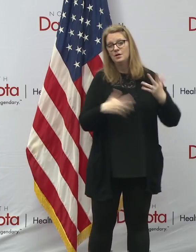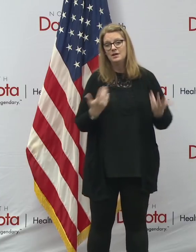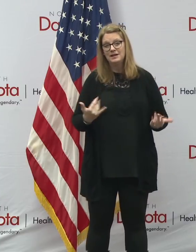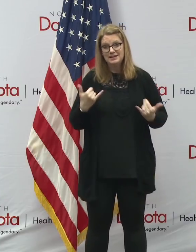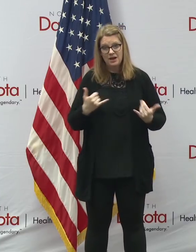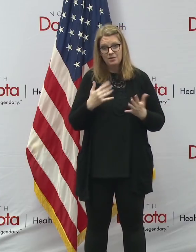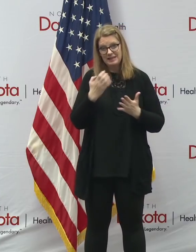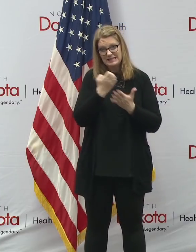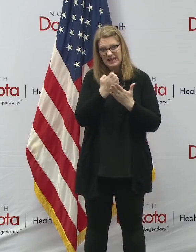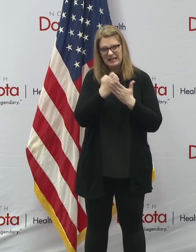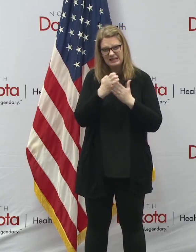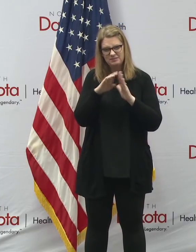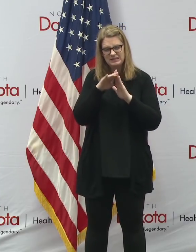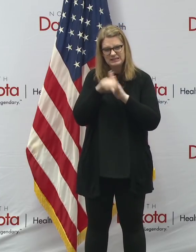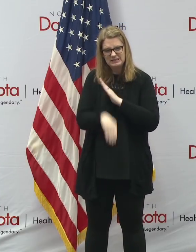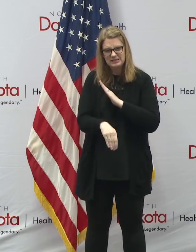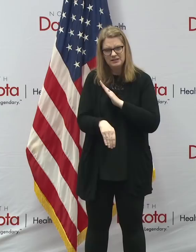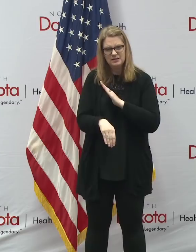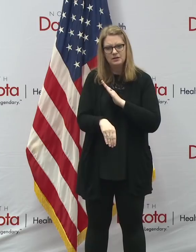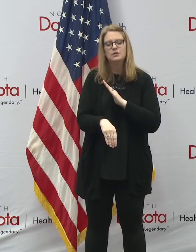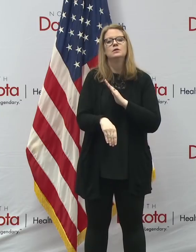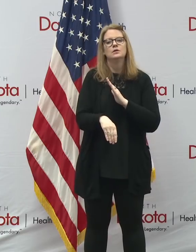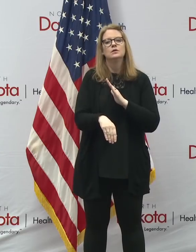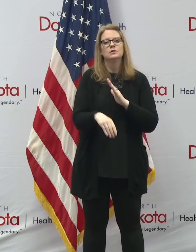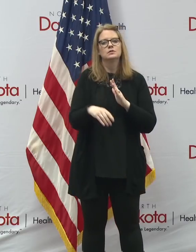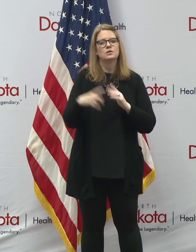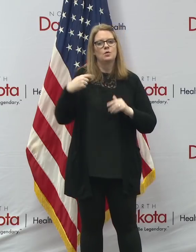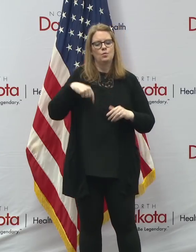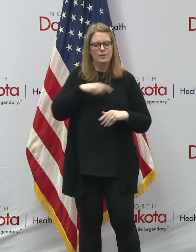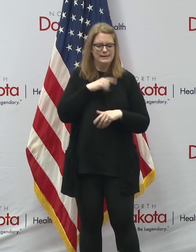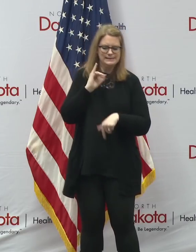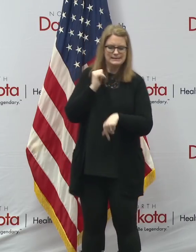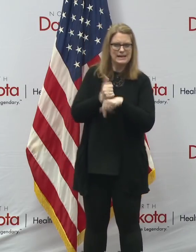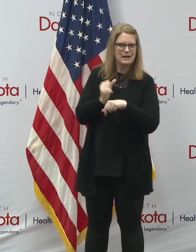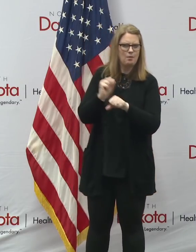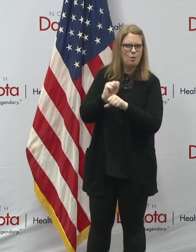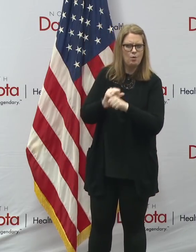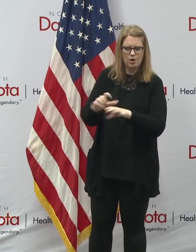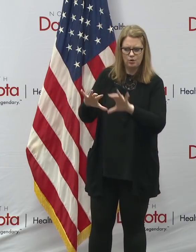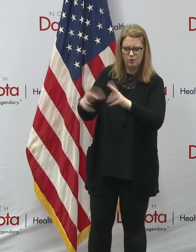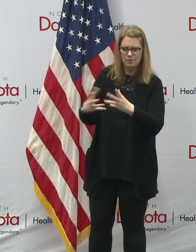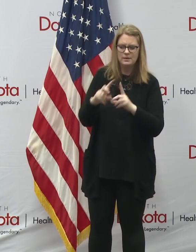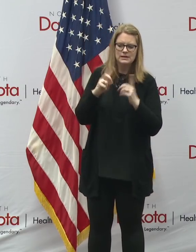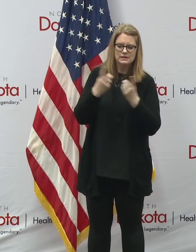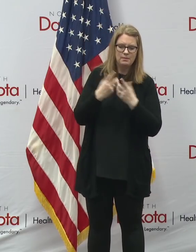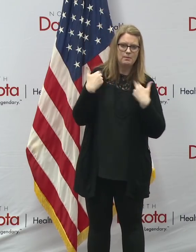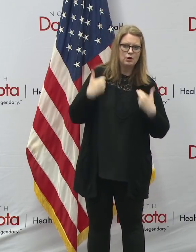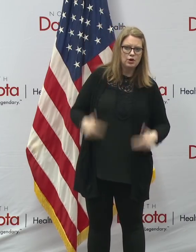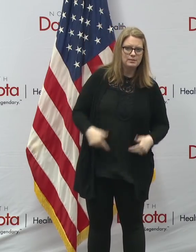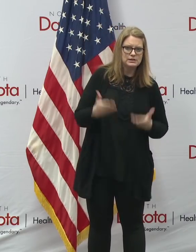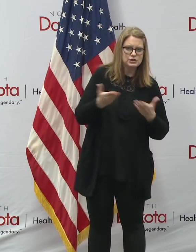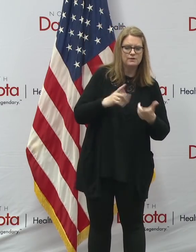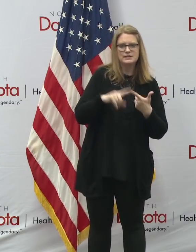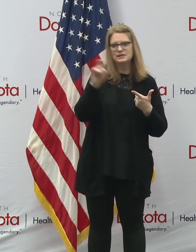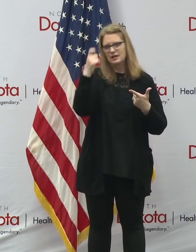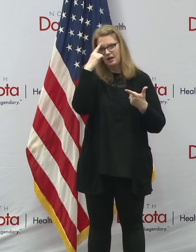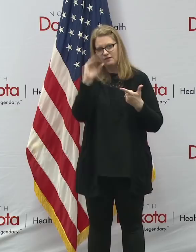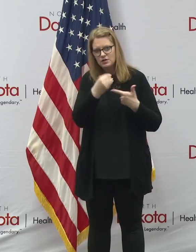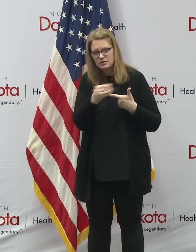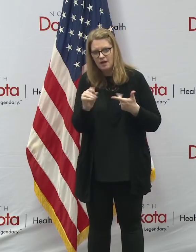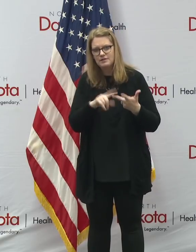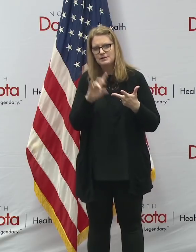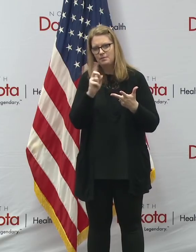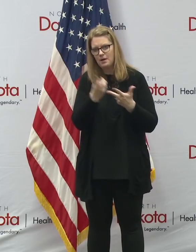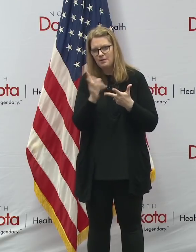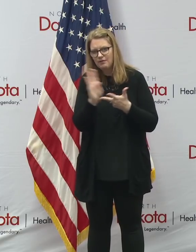downturn started, one of the things we did is we put together a work group from Department of Human Services, the governor's office from Department of